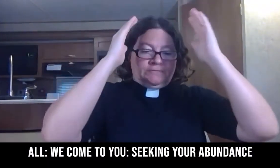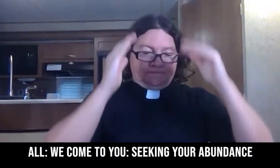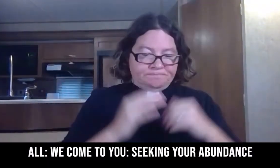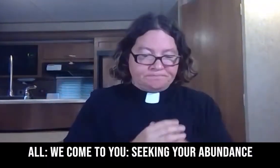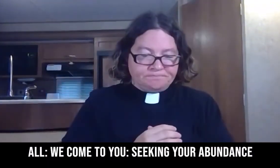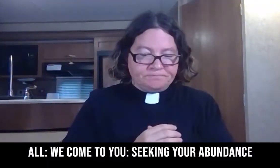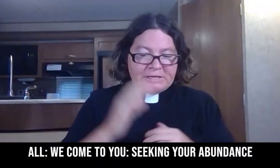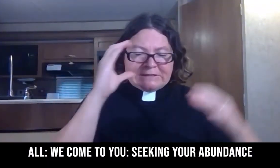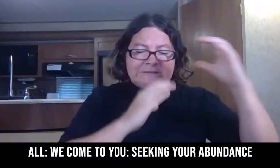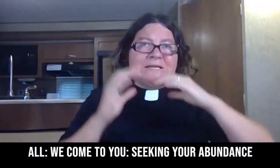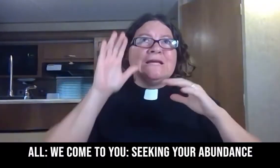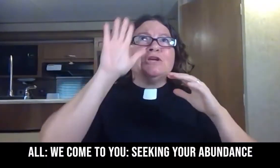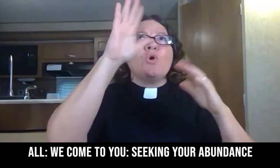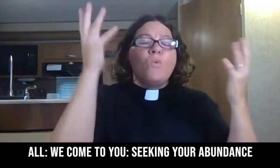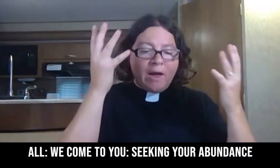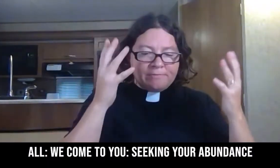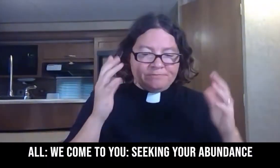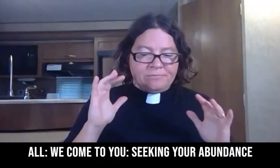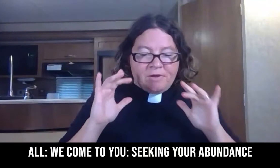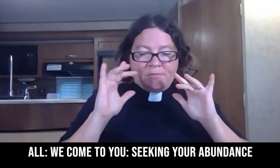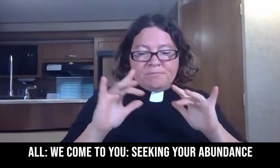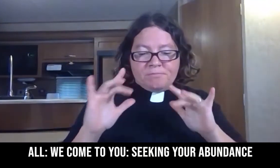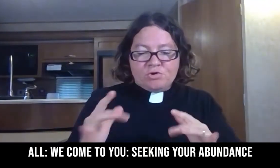we come to you seeking your abundance